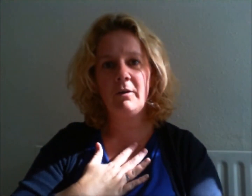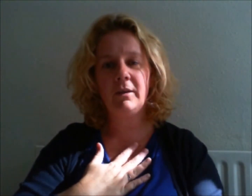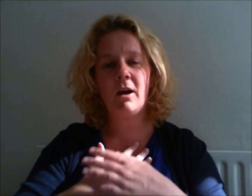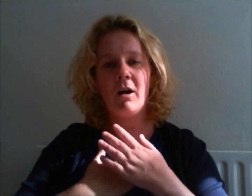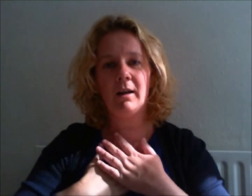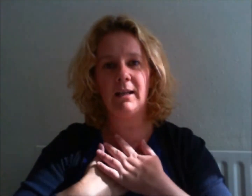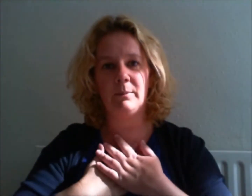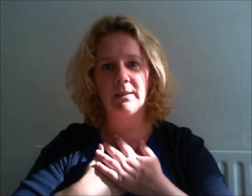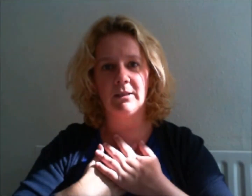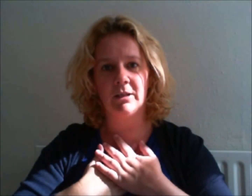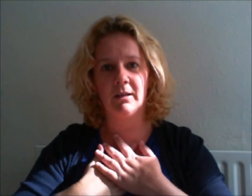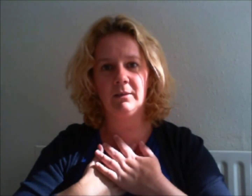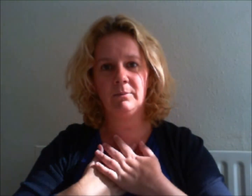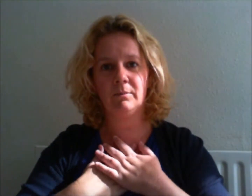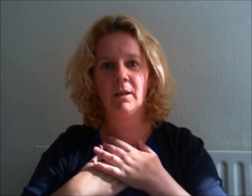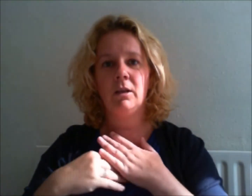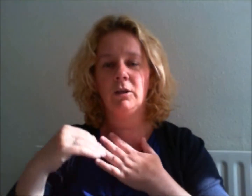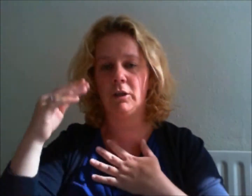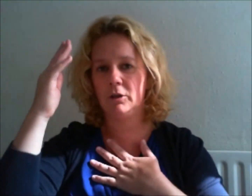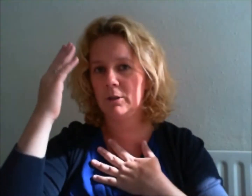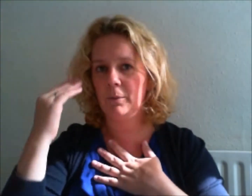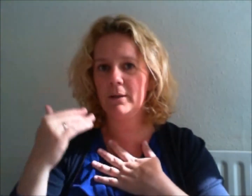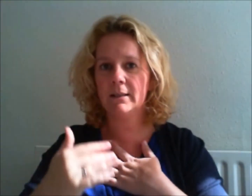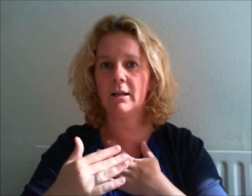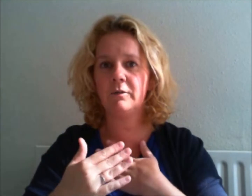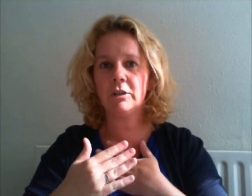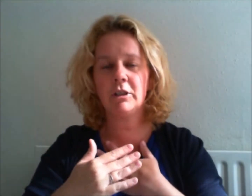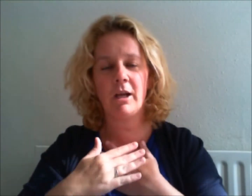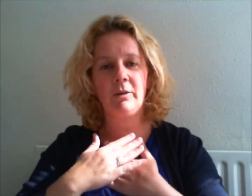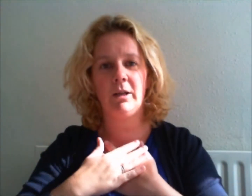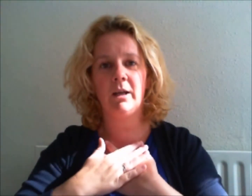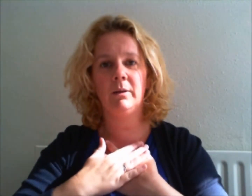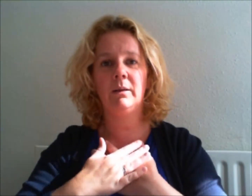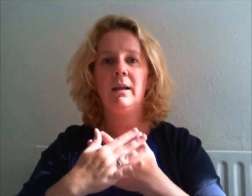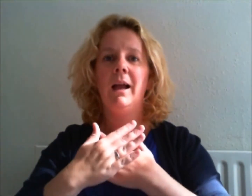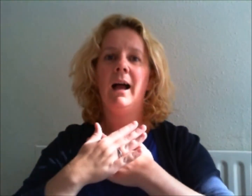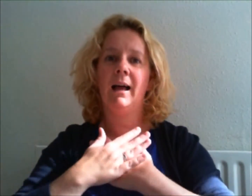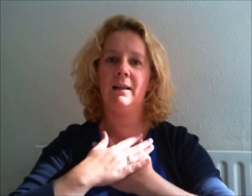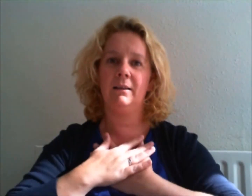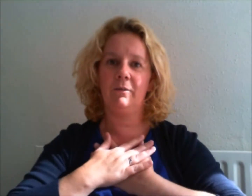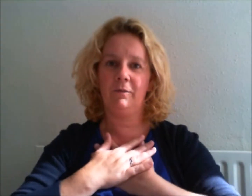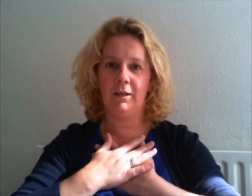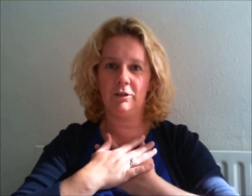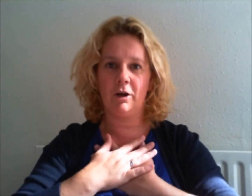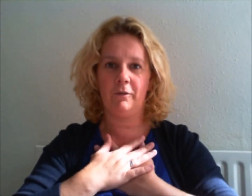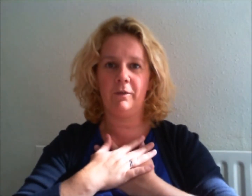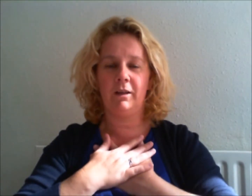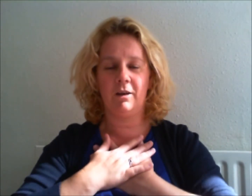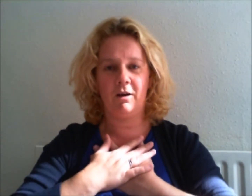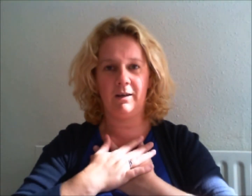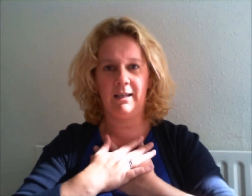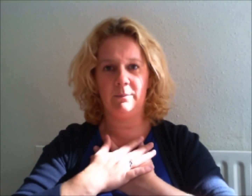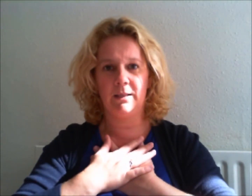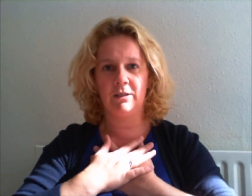off. At the heart healing position. Use the points that I've just shown you. And finish off. At the heart healing position.